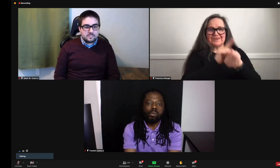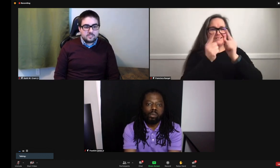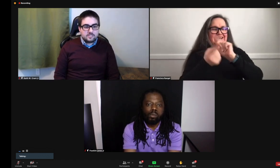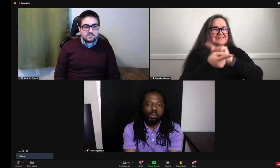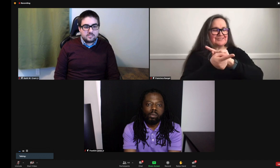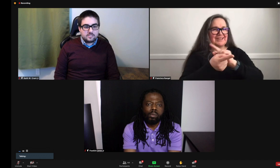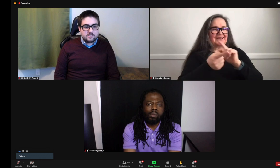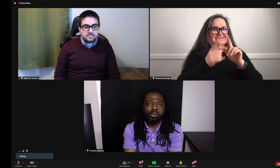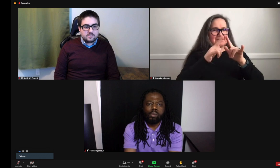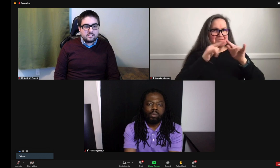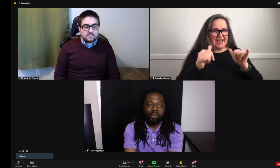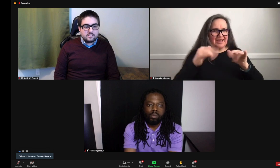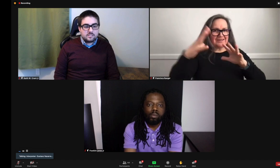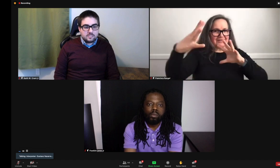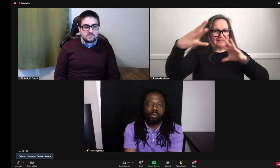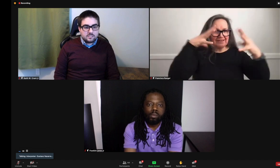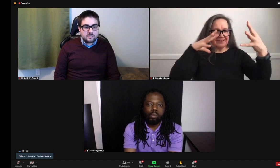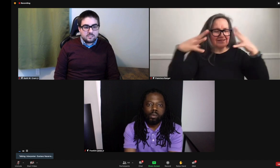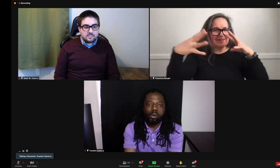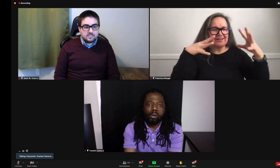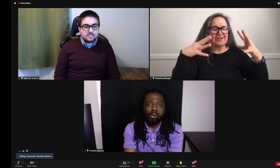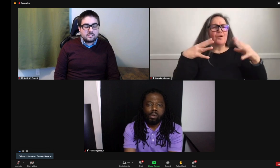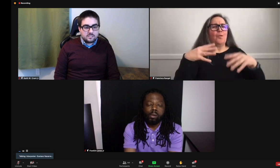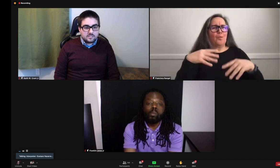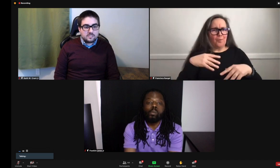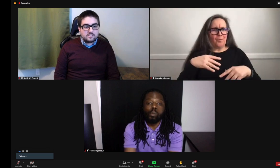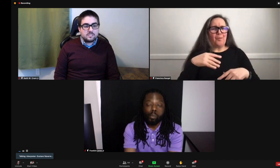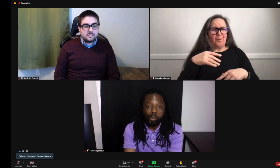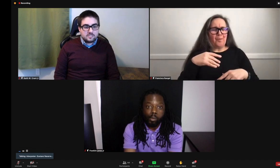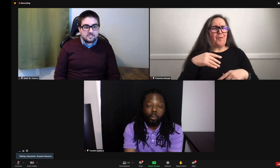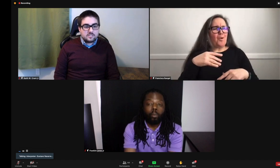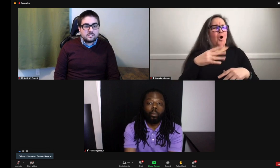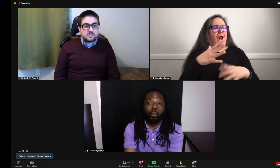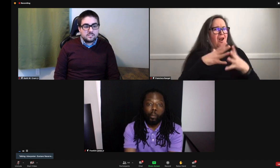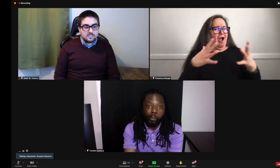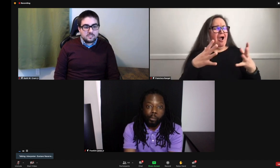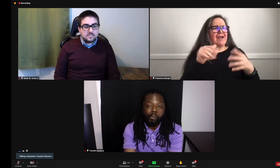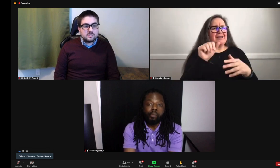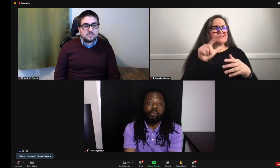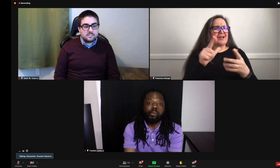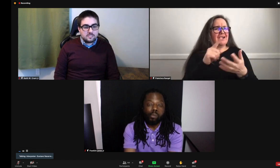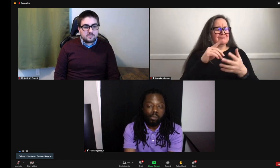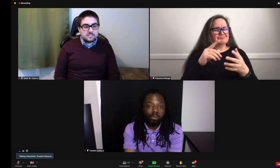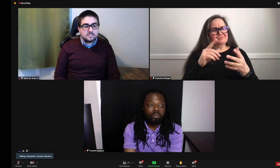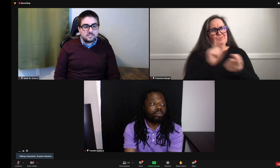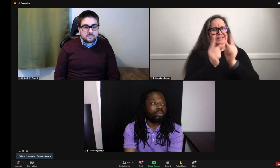So during the translation process, at the same time taking into account the different camera angles,